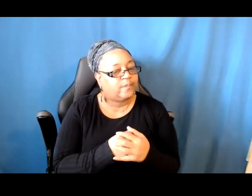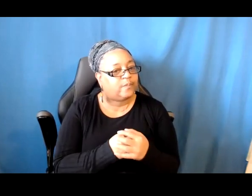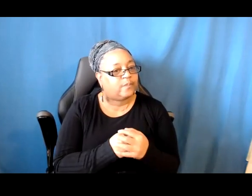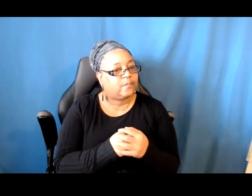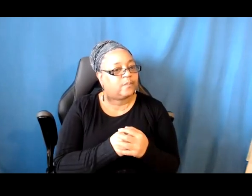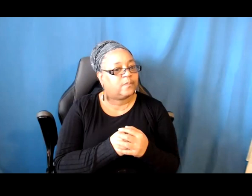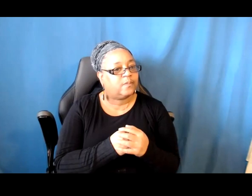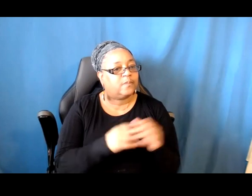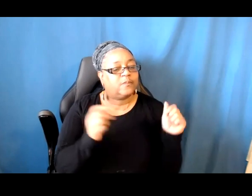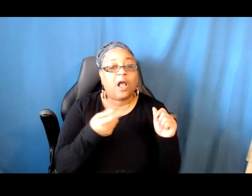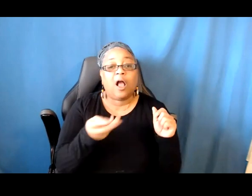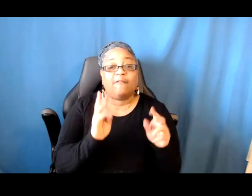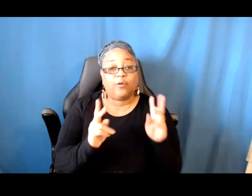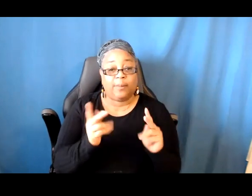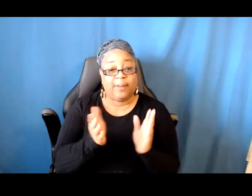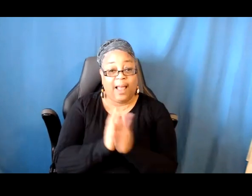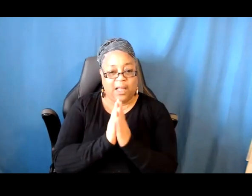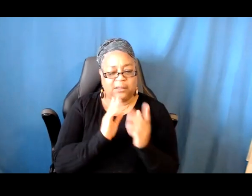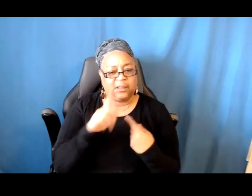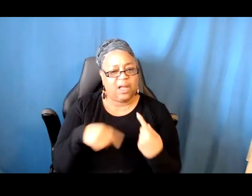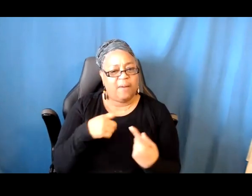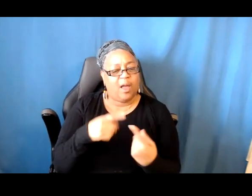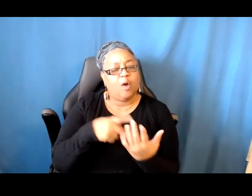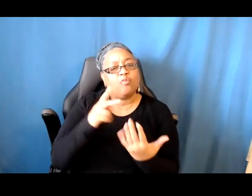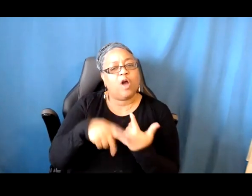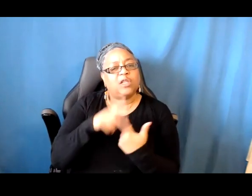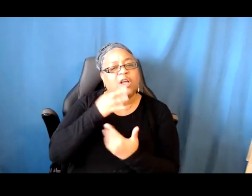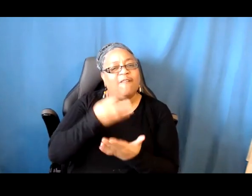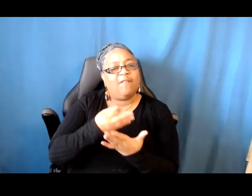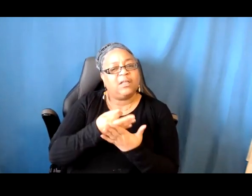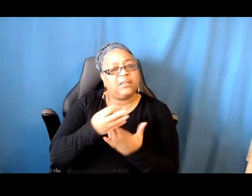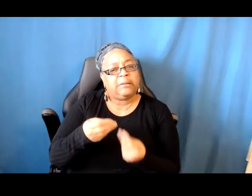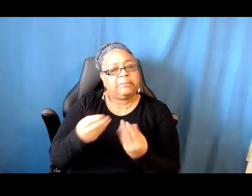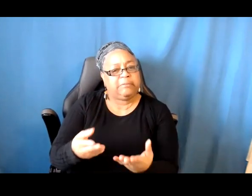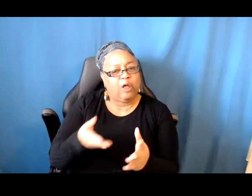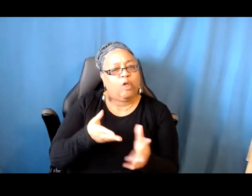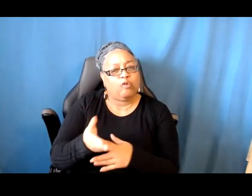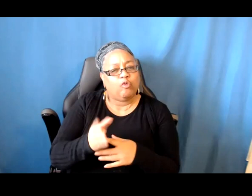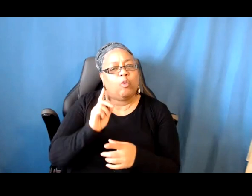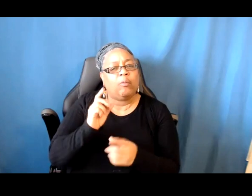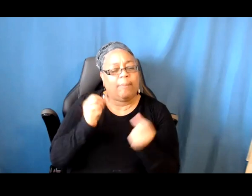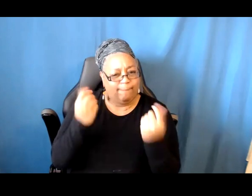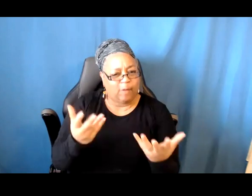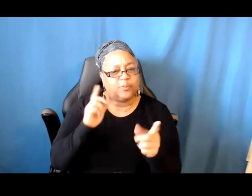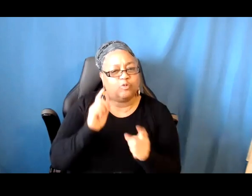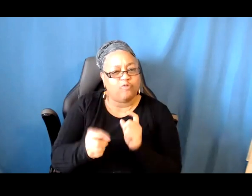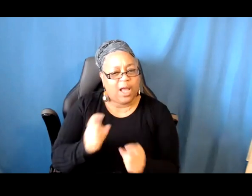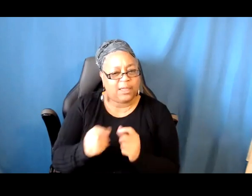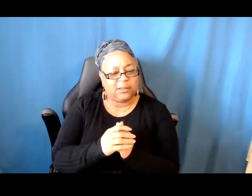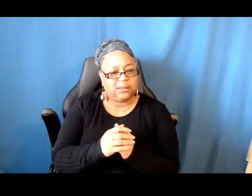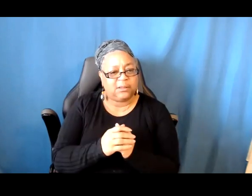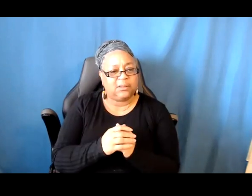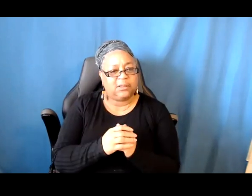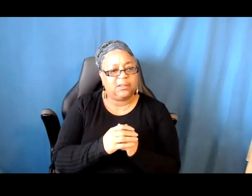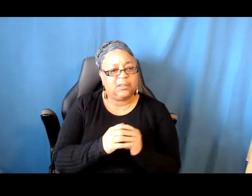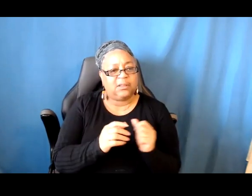So a couple people are asking about projects being funded by multiple grants. So this person is asking if I've applied to another grant from a different